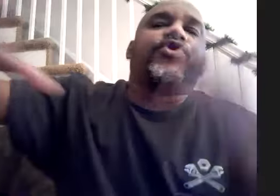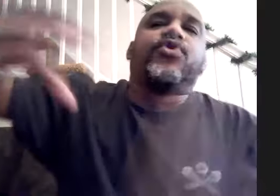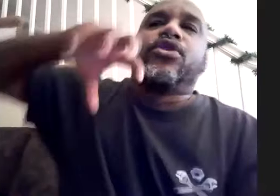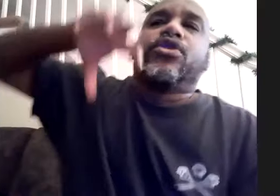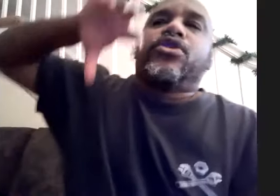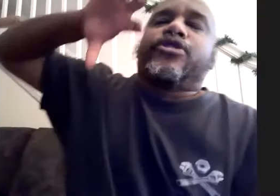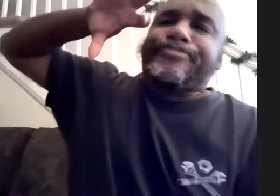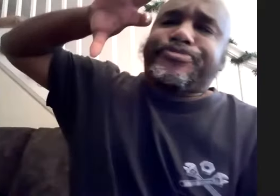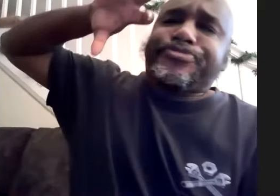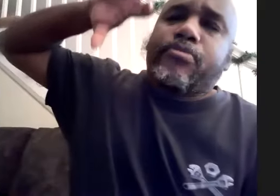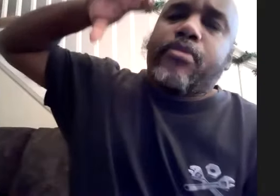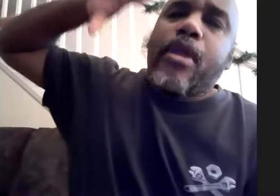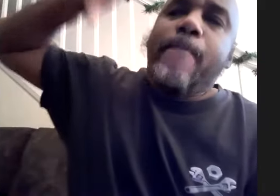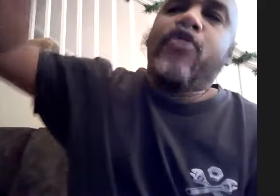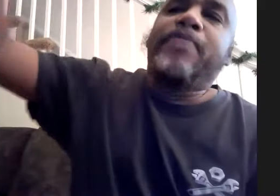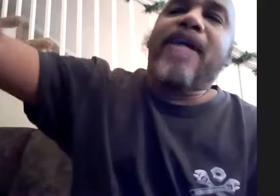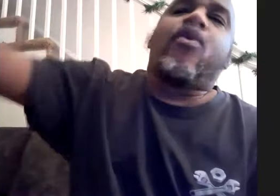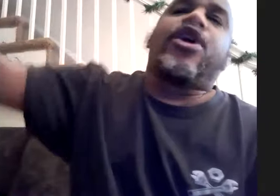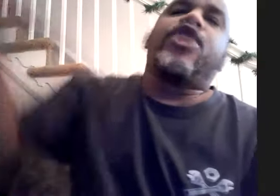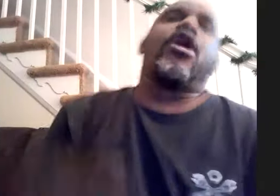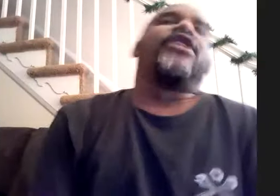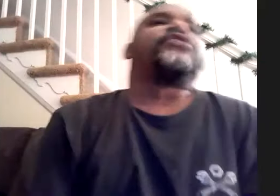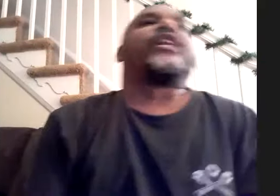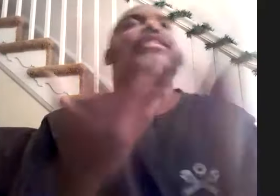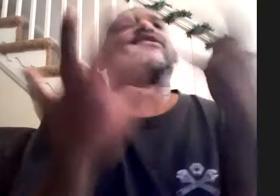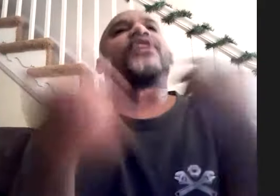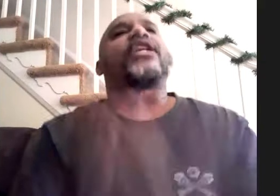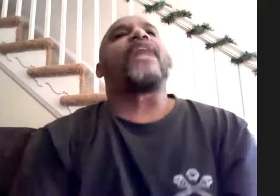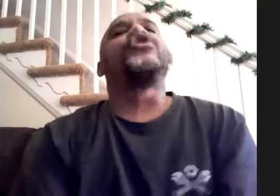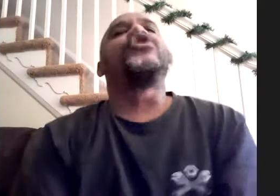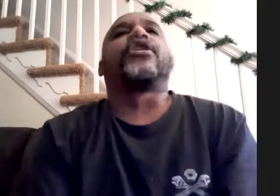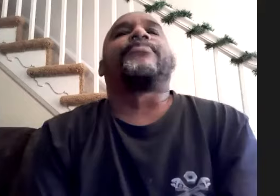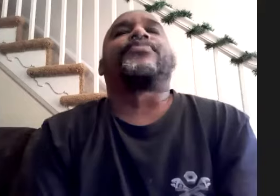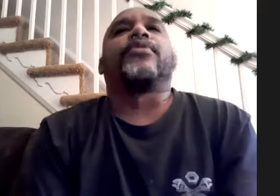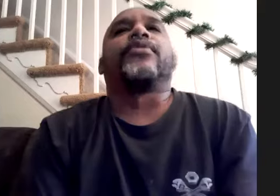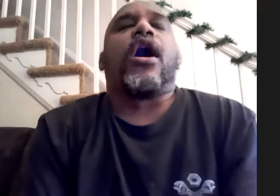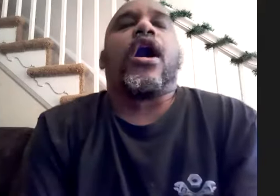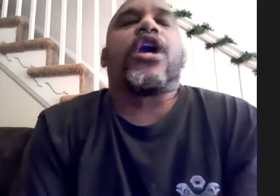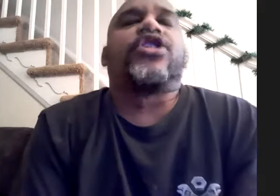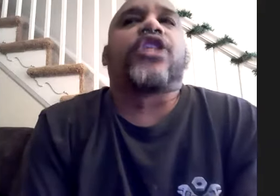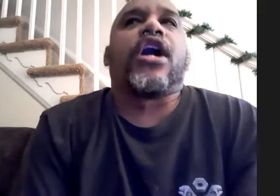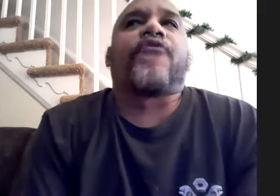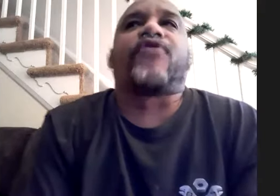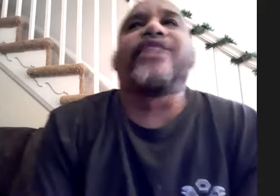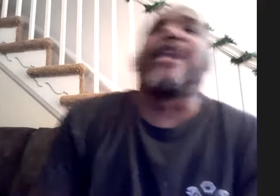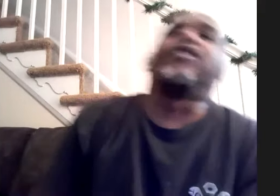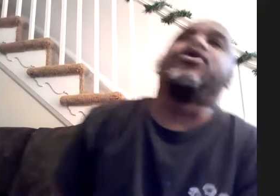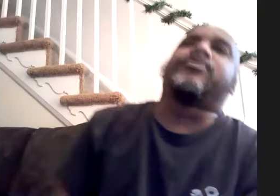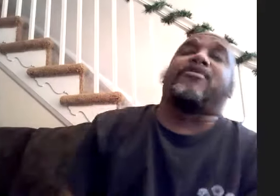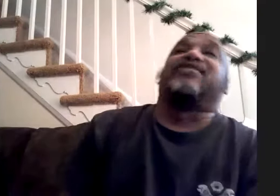move beyond where you are it's like and that's something that i've been using uh there's a phrase that i've been using for about